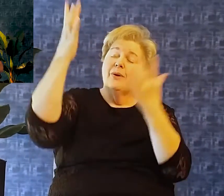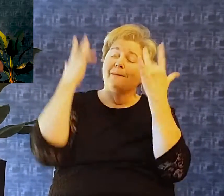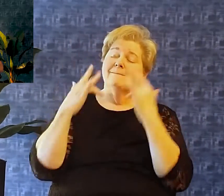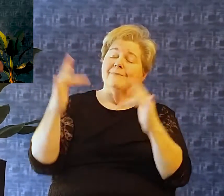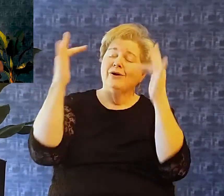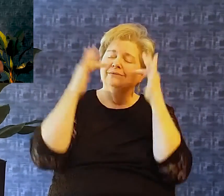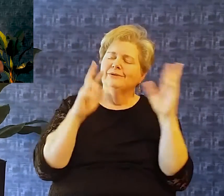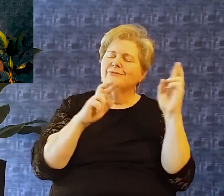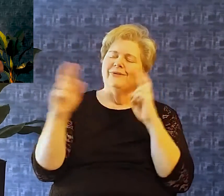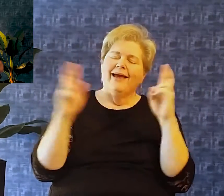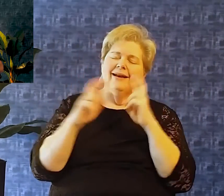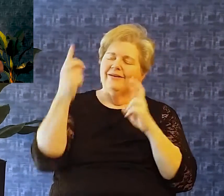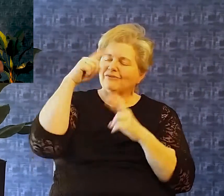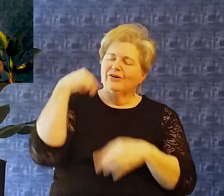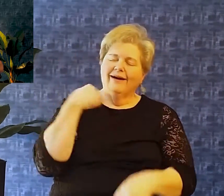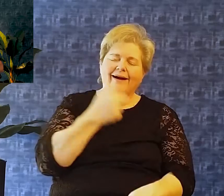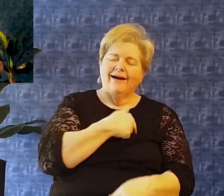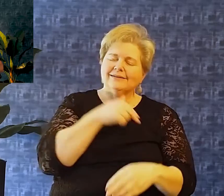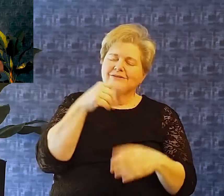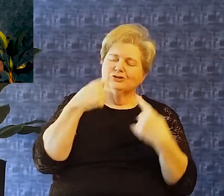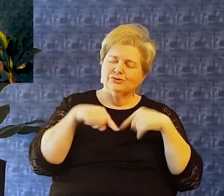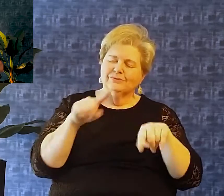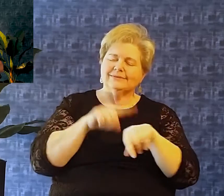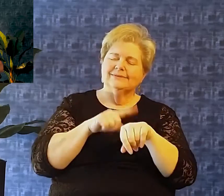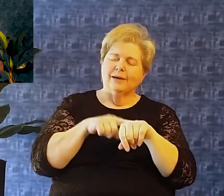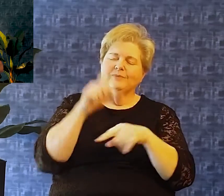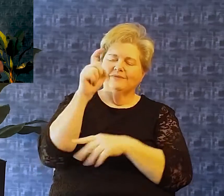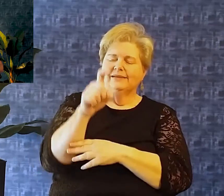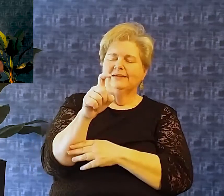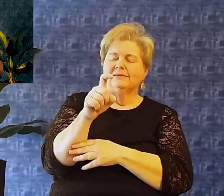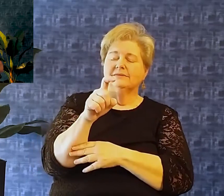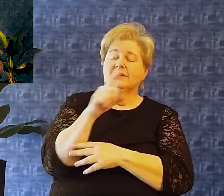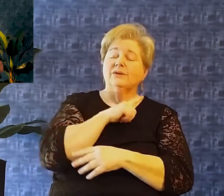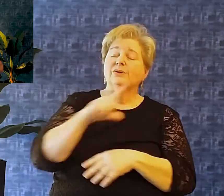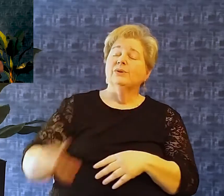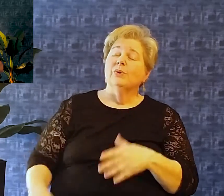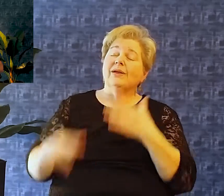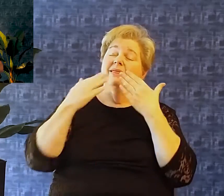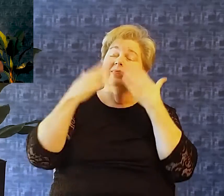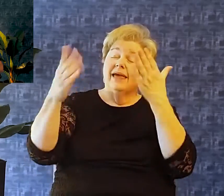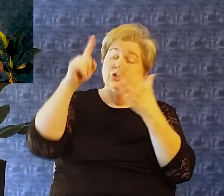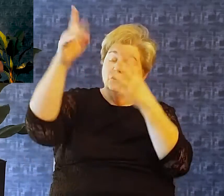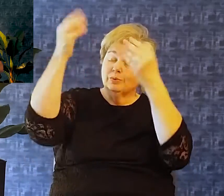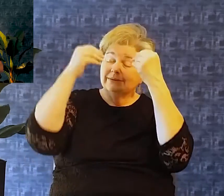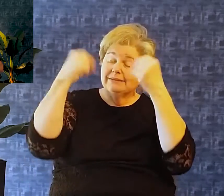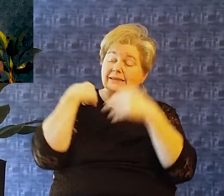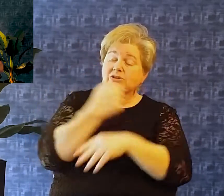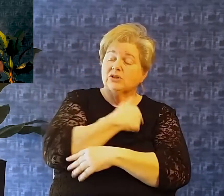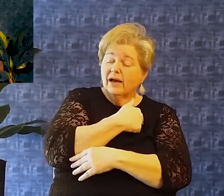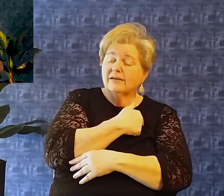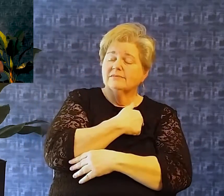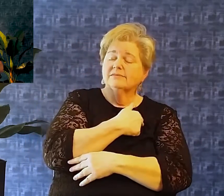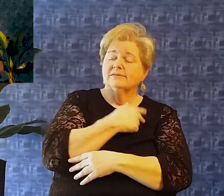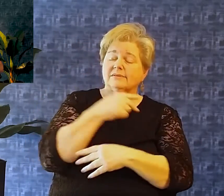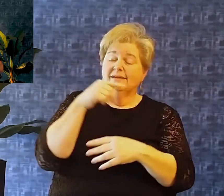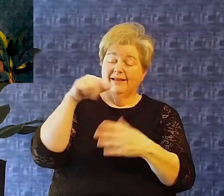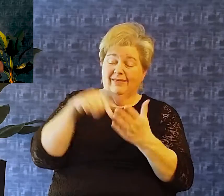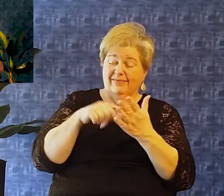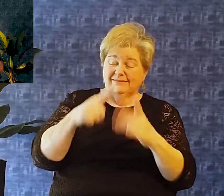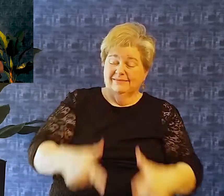mercy Is always readily Available to us In our times of need Lord we thank you That you do instruct us As we go through